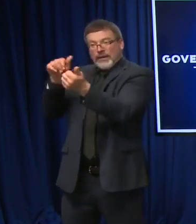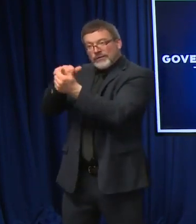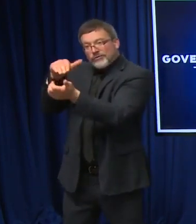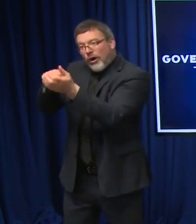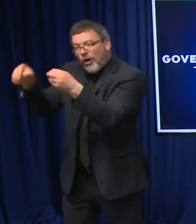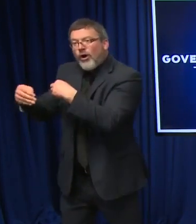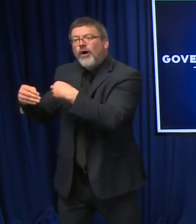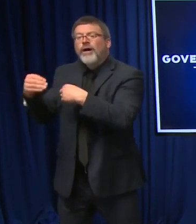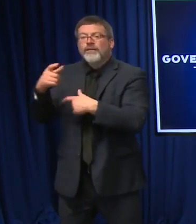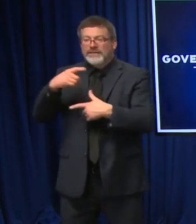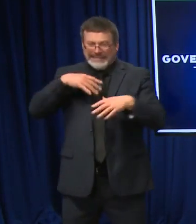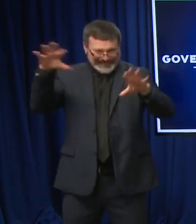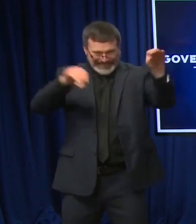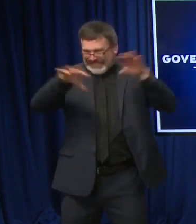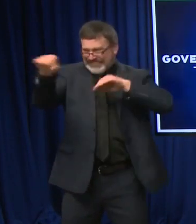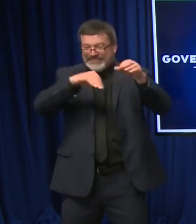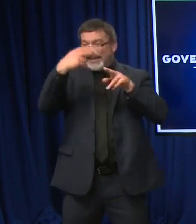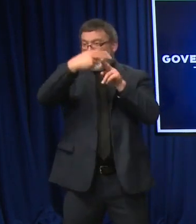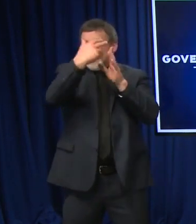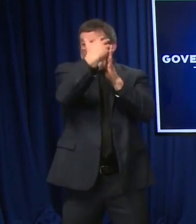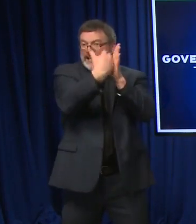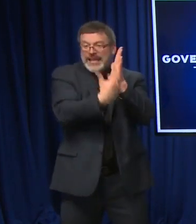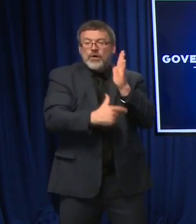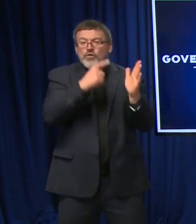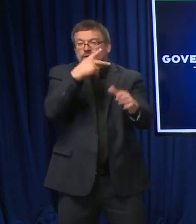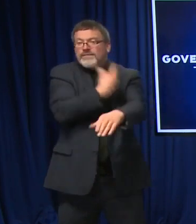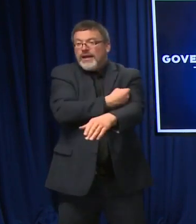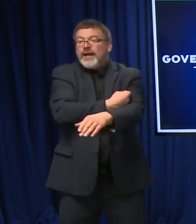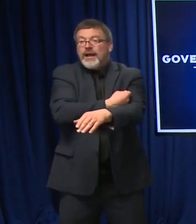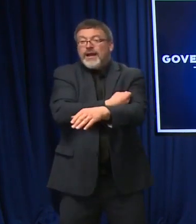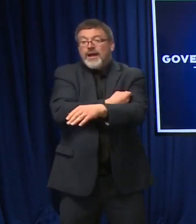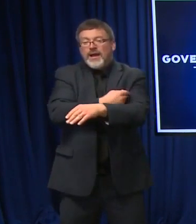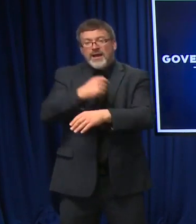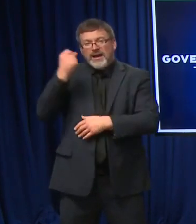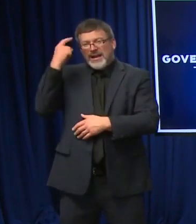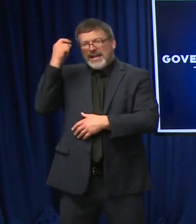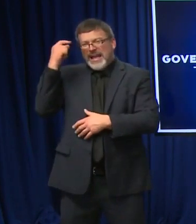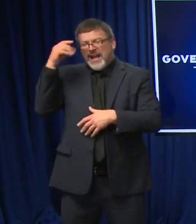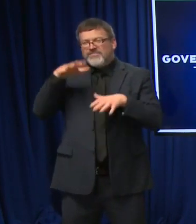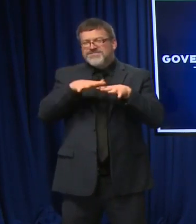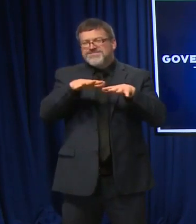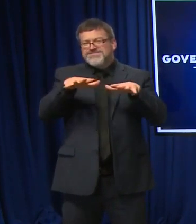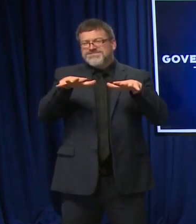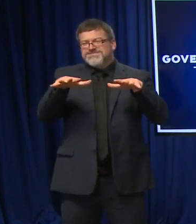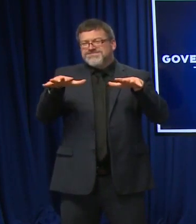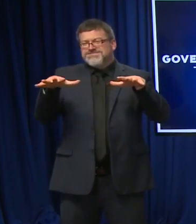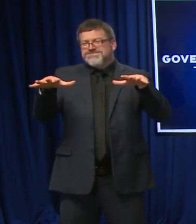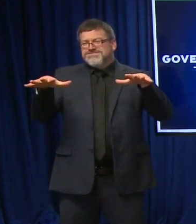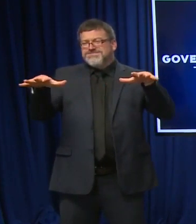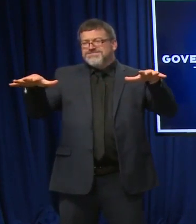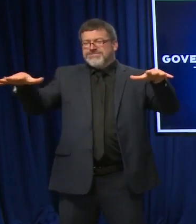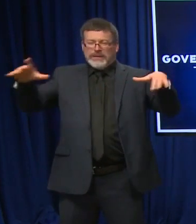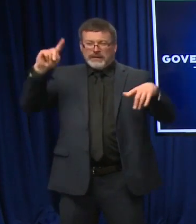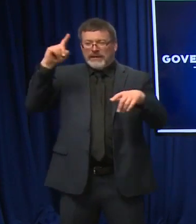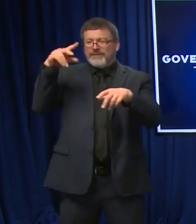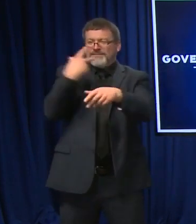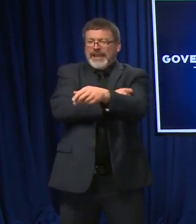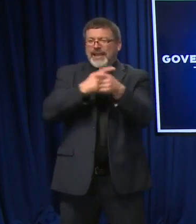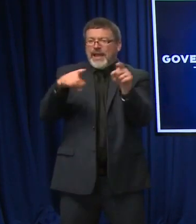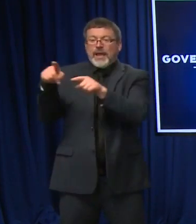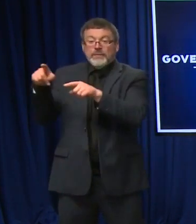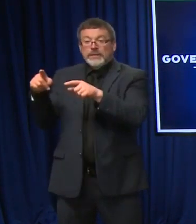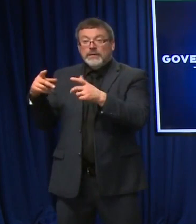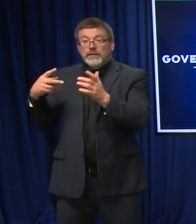through a direct federal program, through your provider, through a pharmacy, I think it's safe to say that the federal vaccine data in terms of the